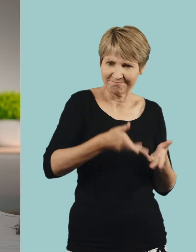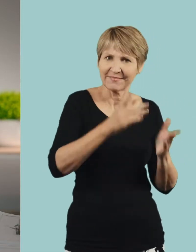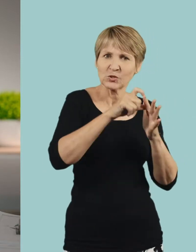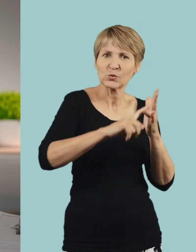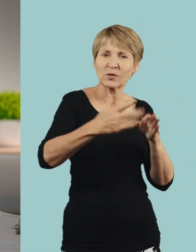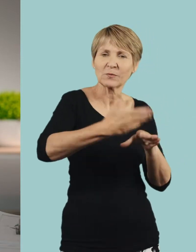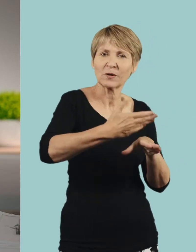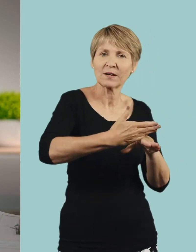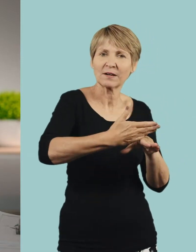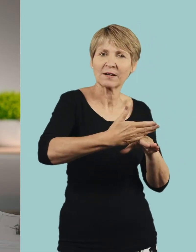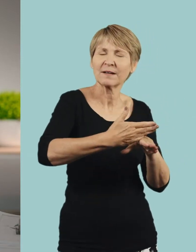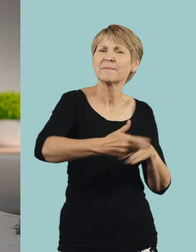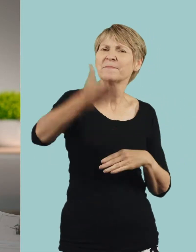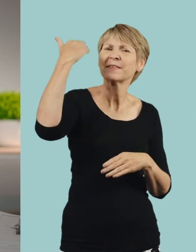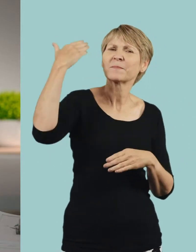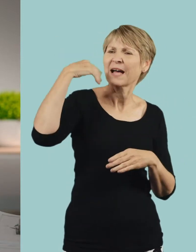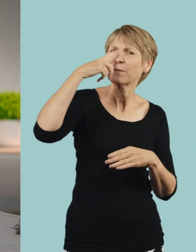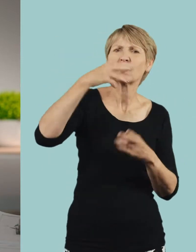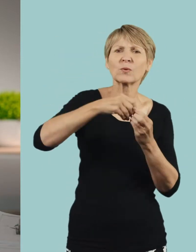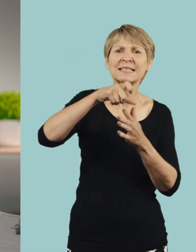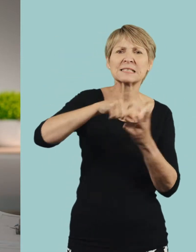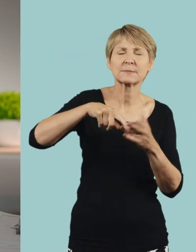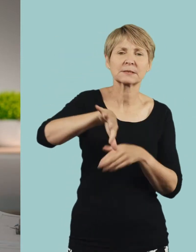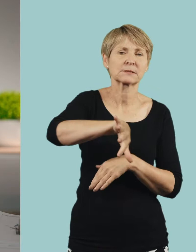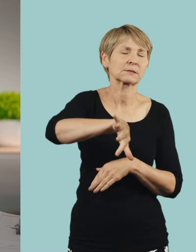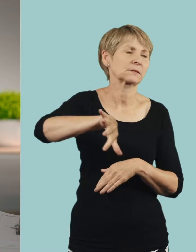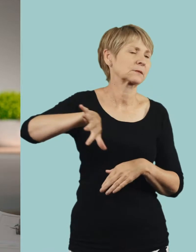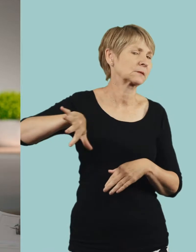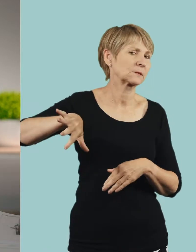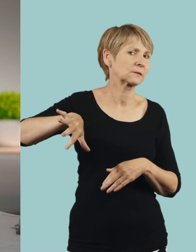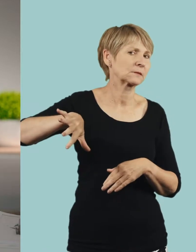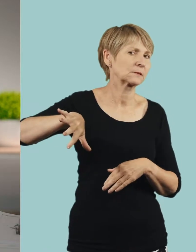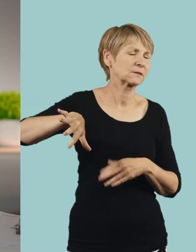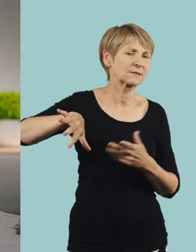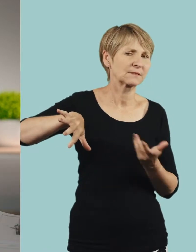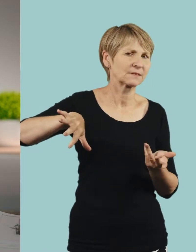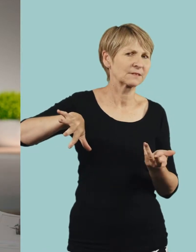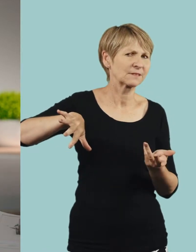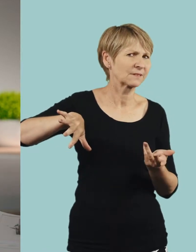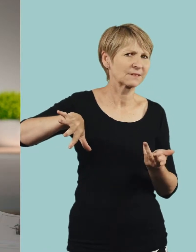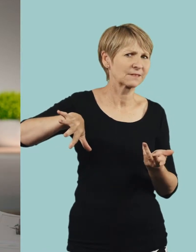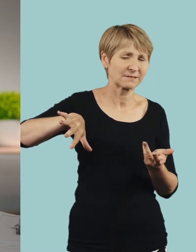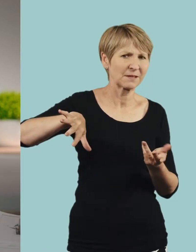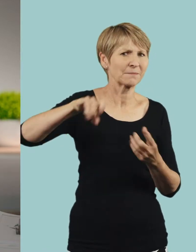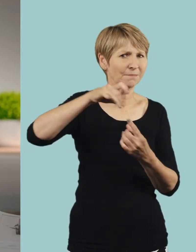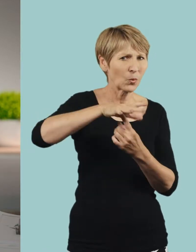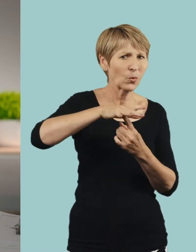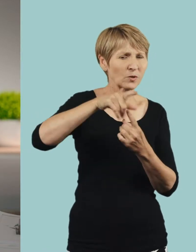have not had the same job opportunities as people without disability, therefore it's critical to be open to alternative